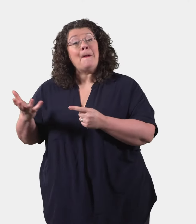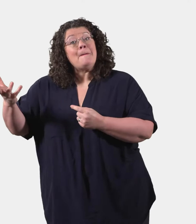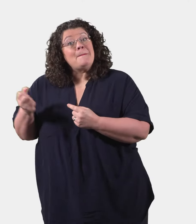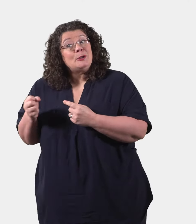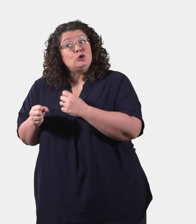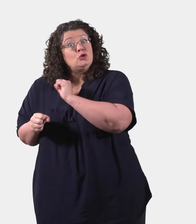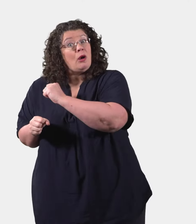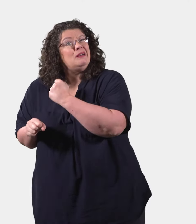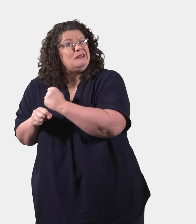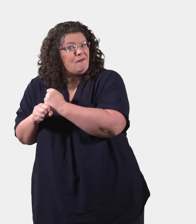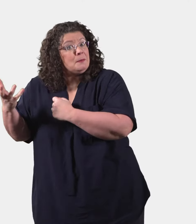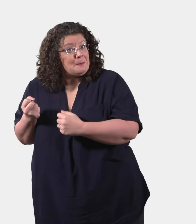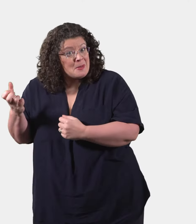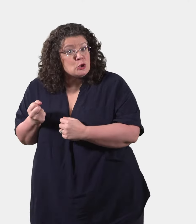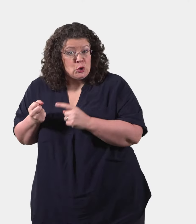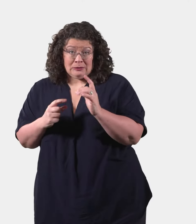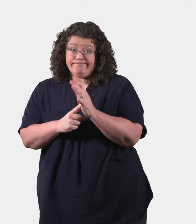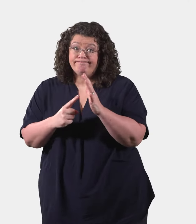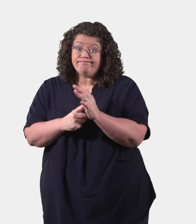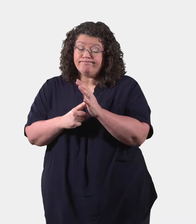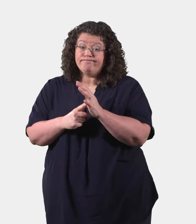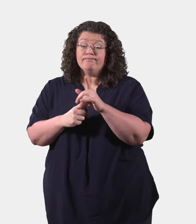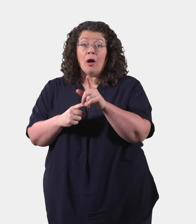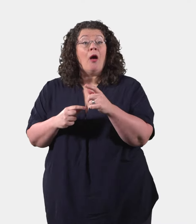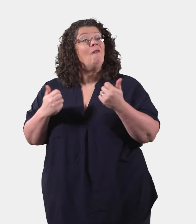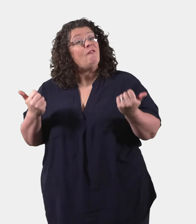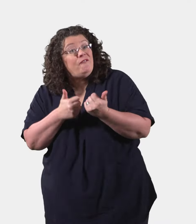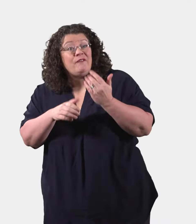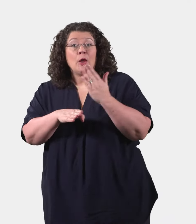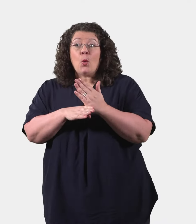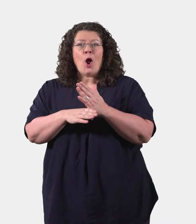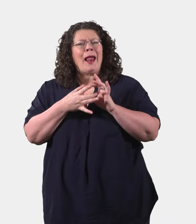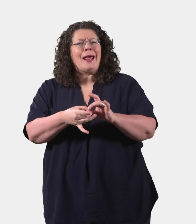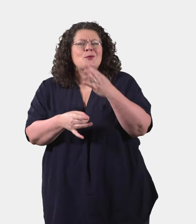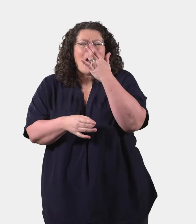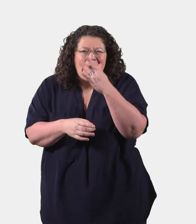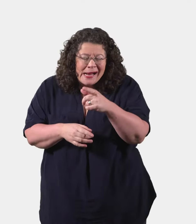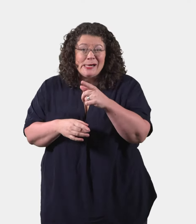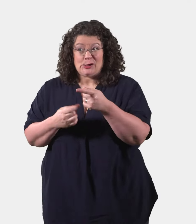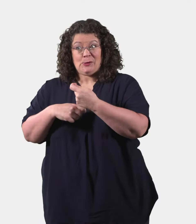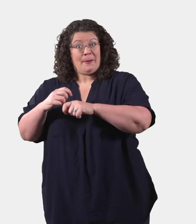Your state pension is important. It is the money you will get to live on when you no longer work because of your age.